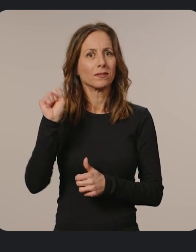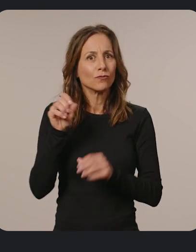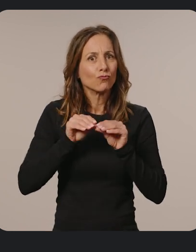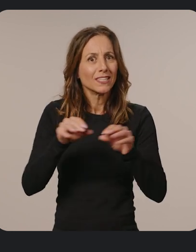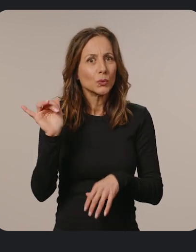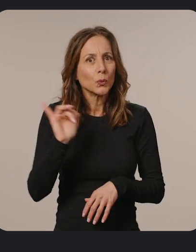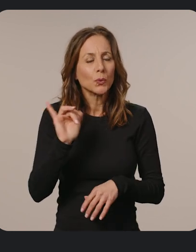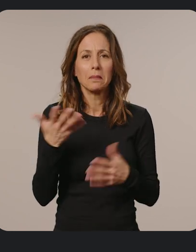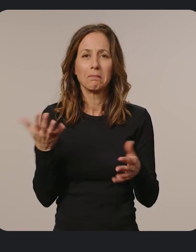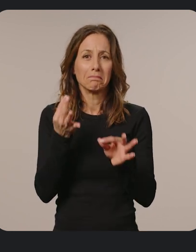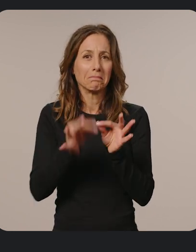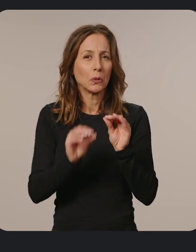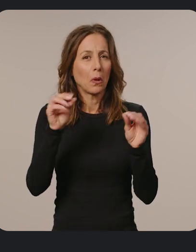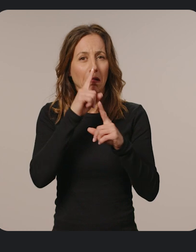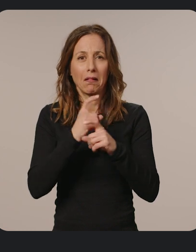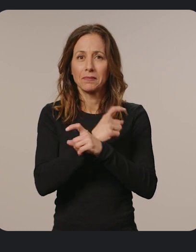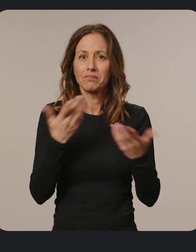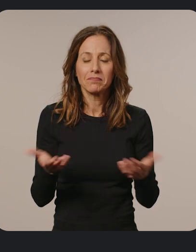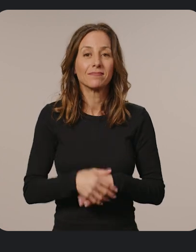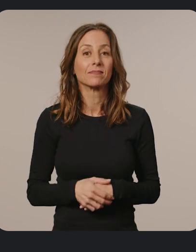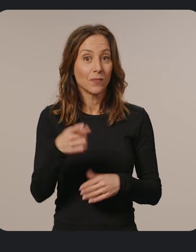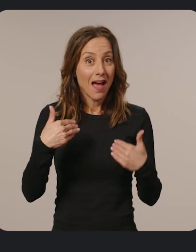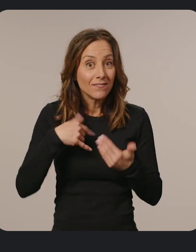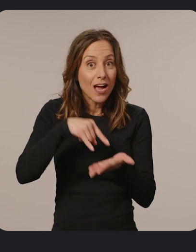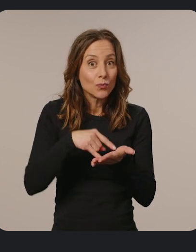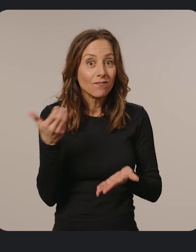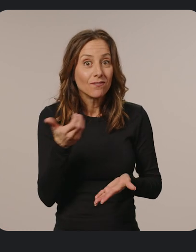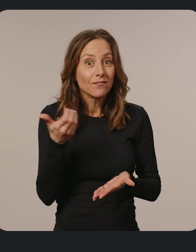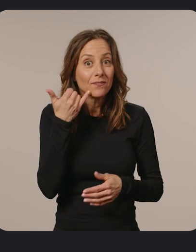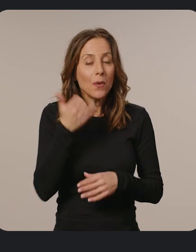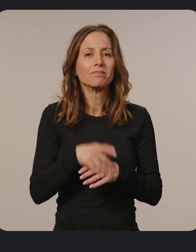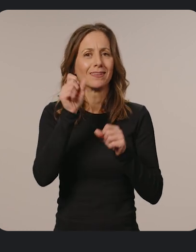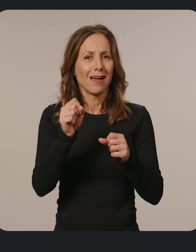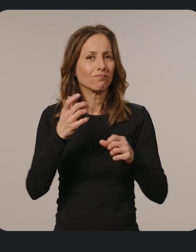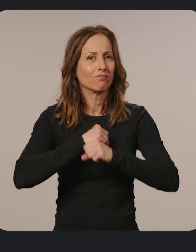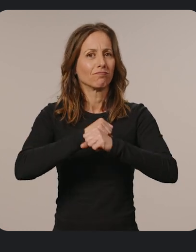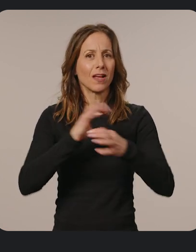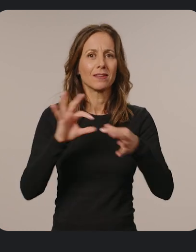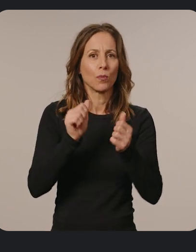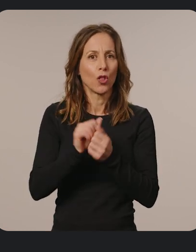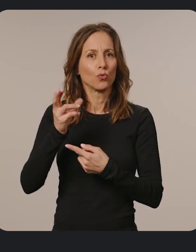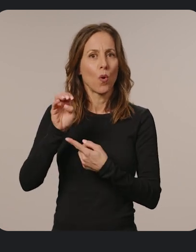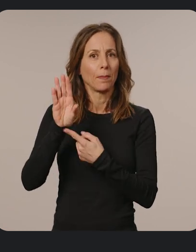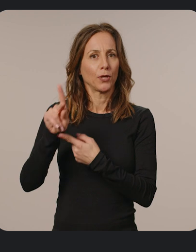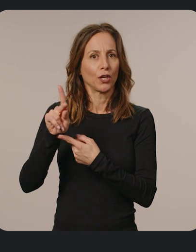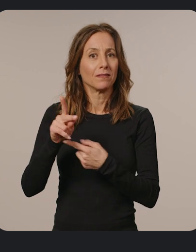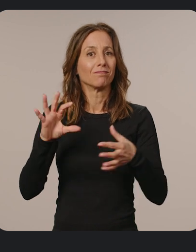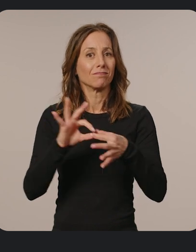too? No muss, no fuss. Got an Android phone? You can securely connect your Android phone to your Chromebook, and then control your